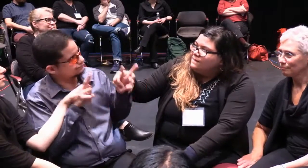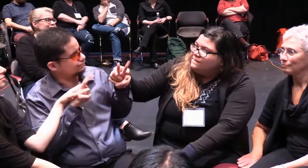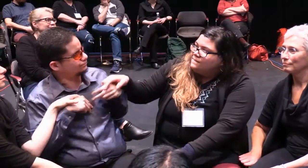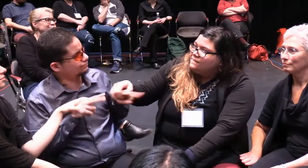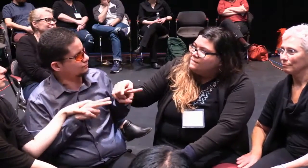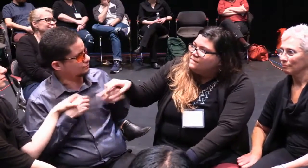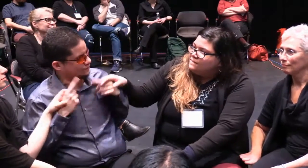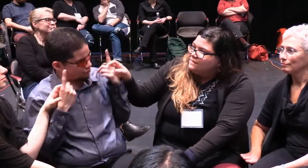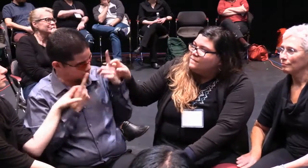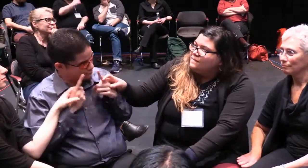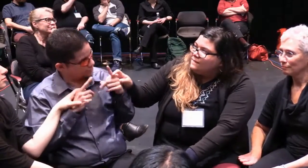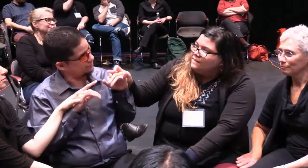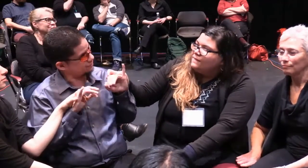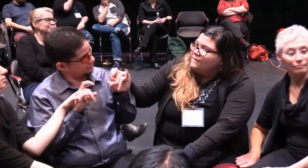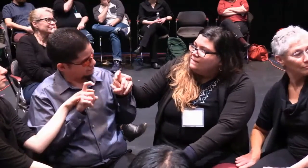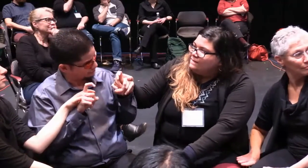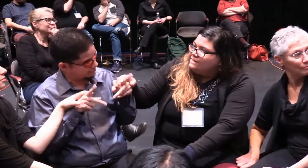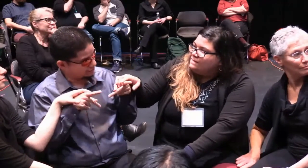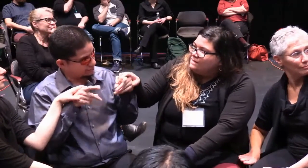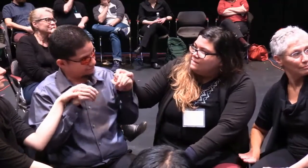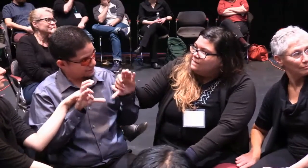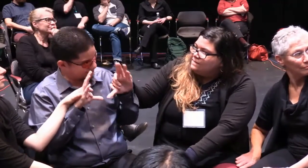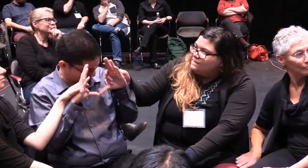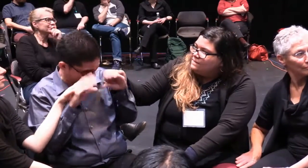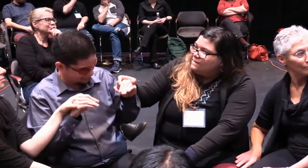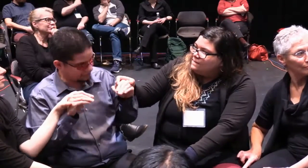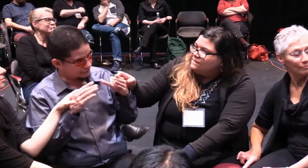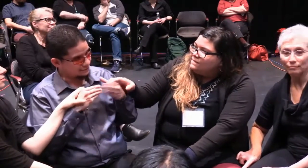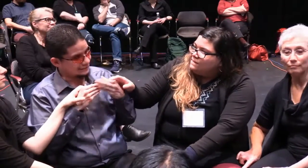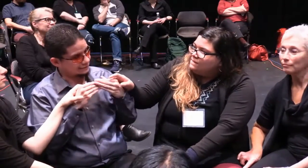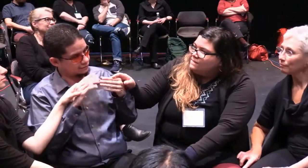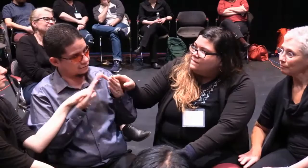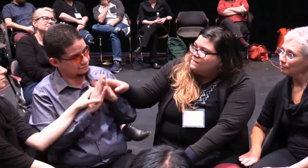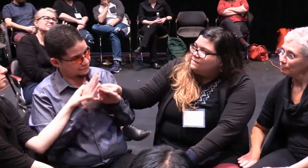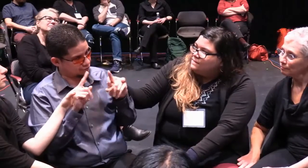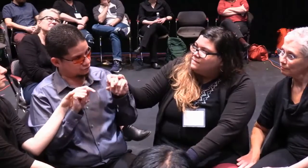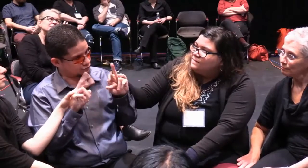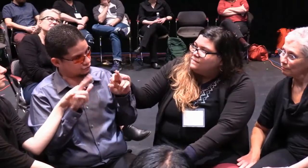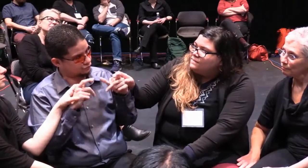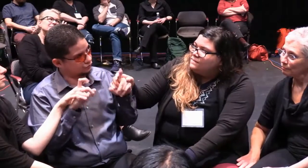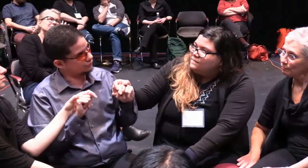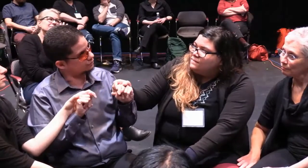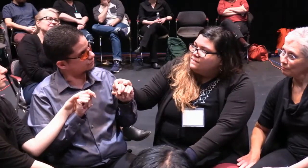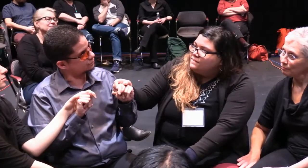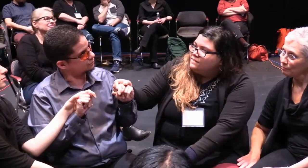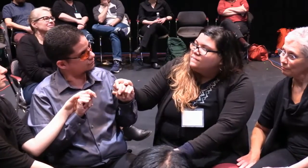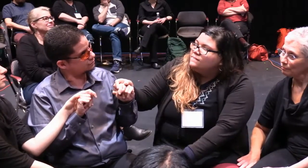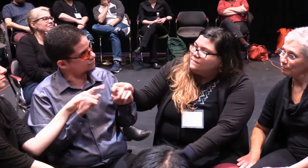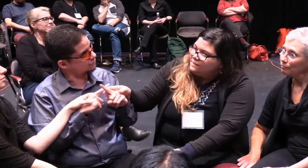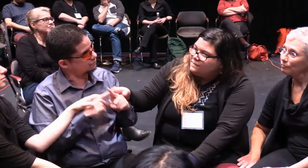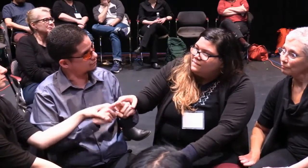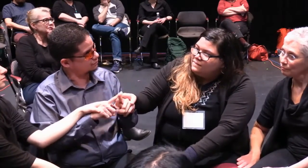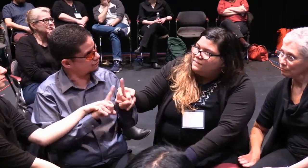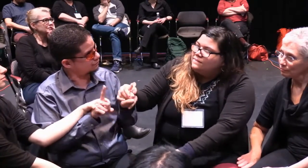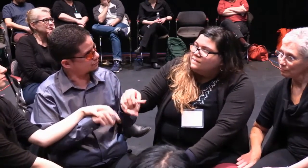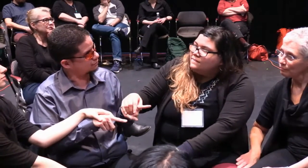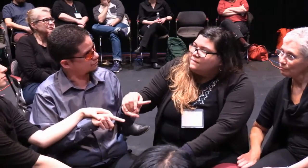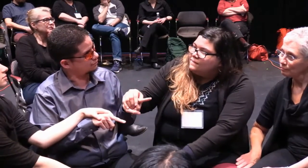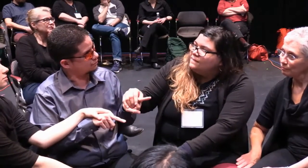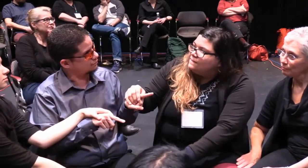I've to think about being perceived as a threat potentially, as a person of color who's male. Whoa.